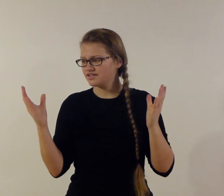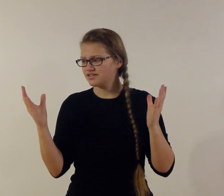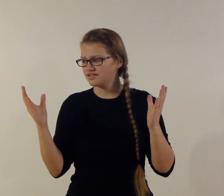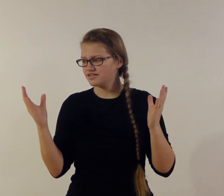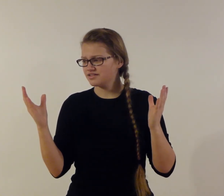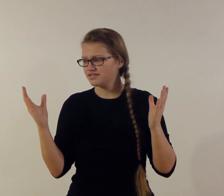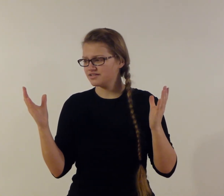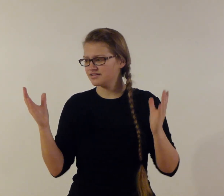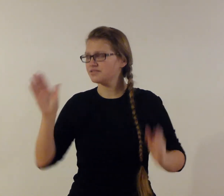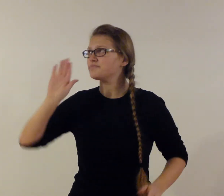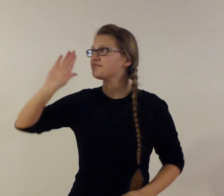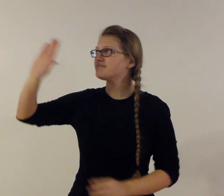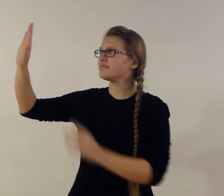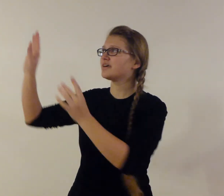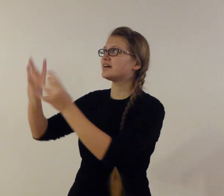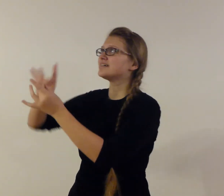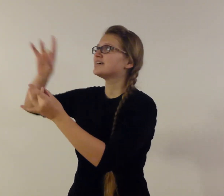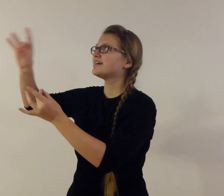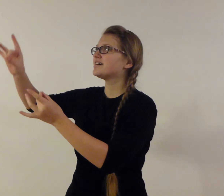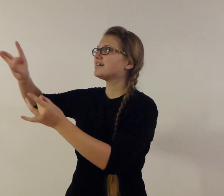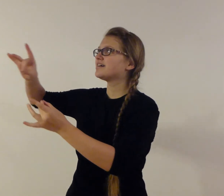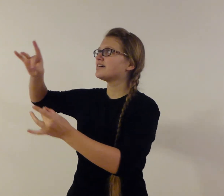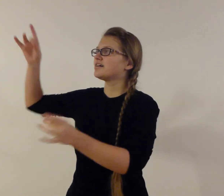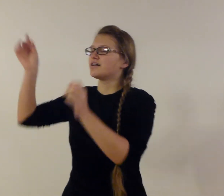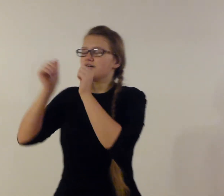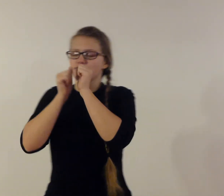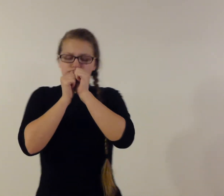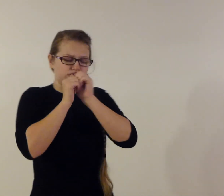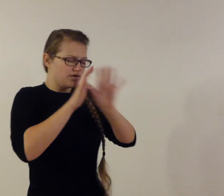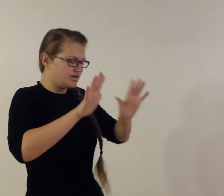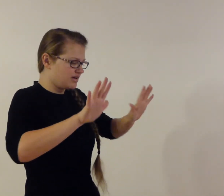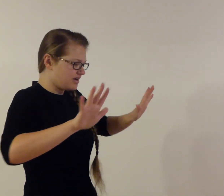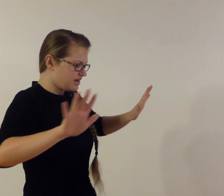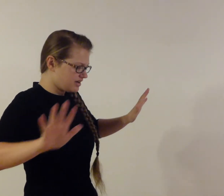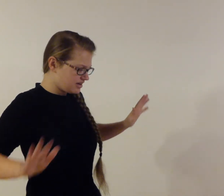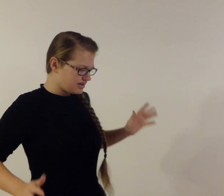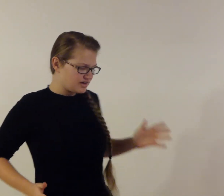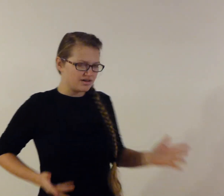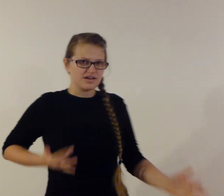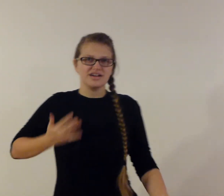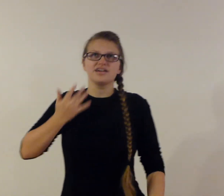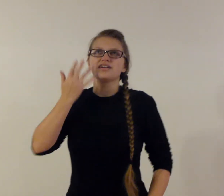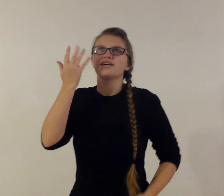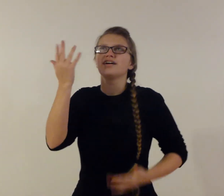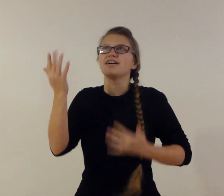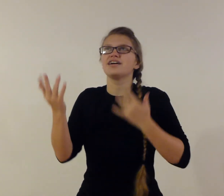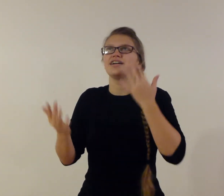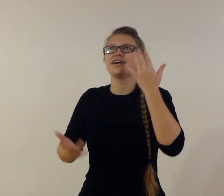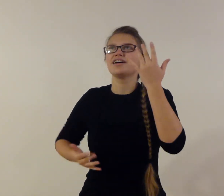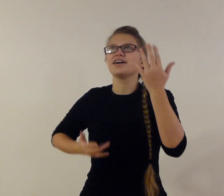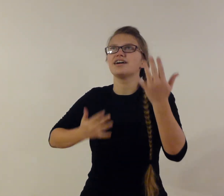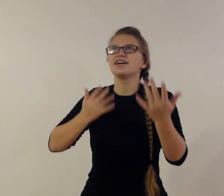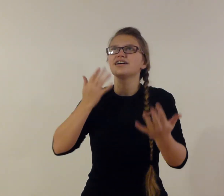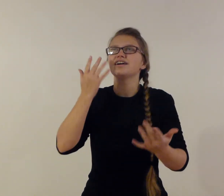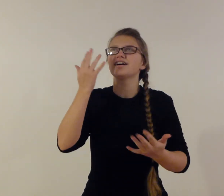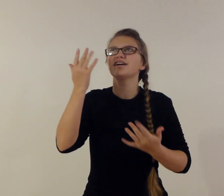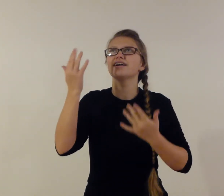Into the darkness to shine Out of the ashes we